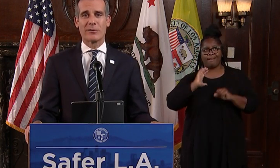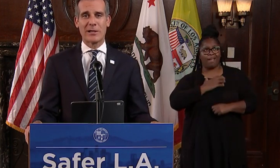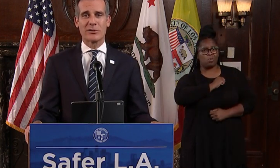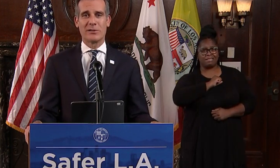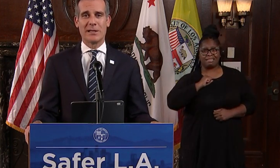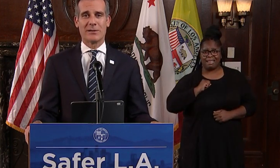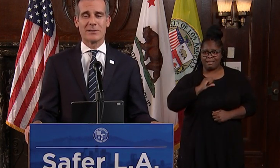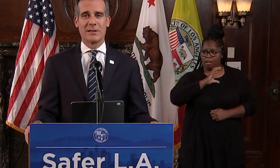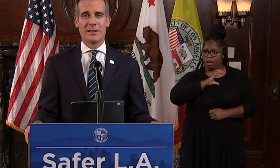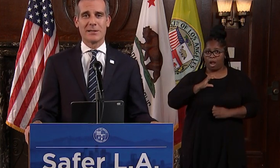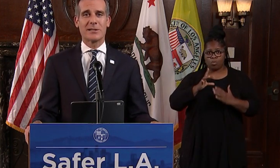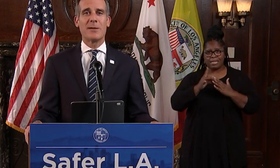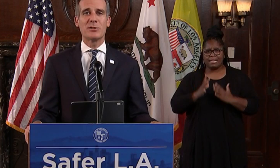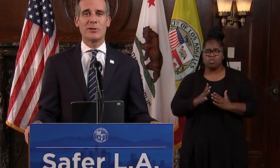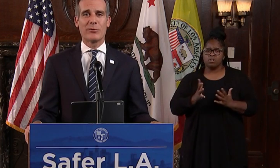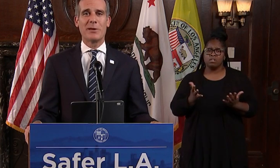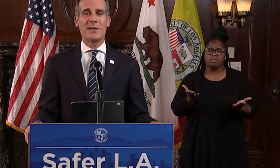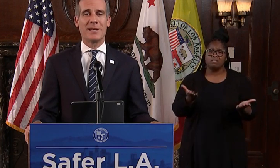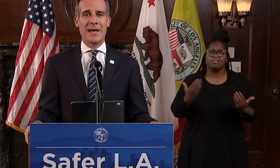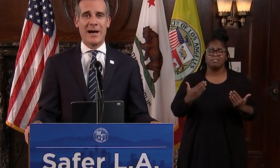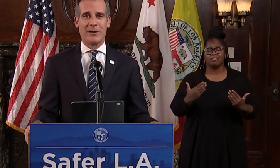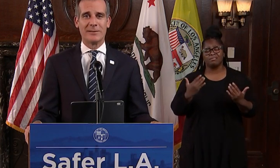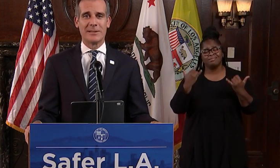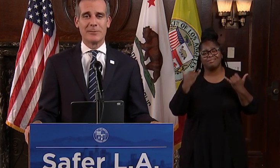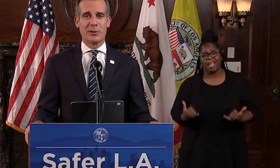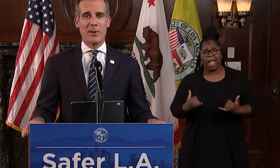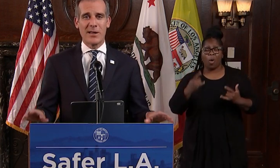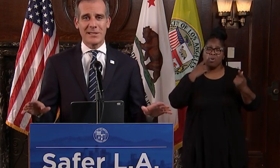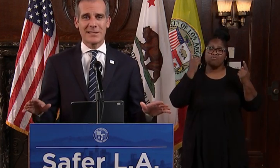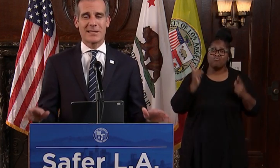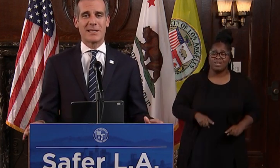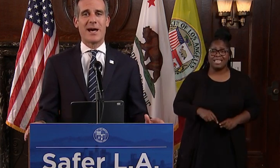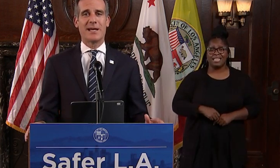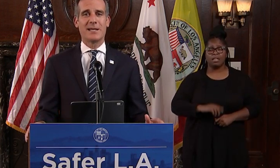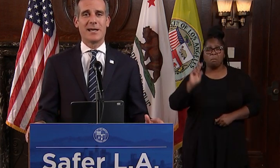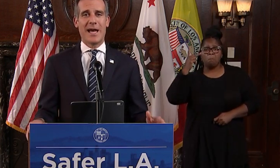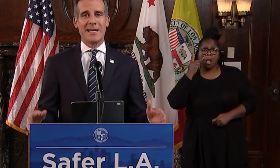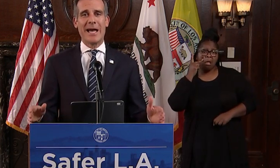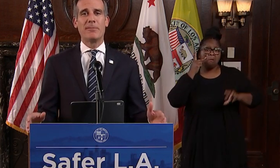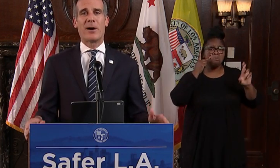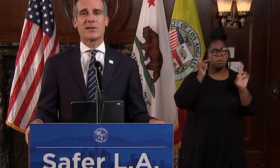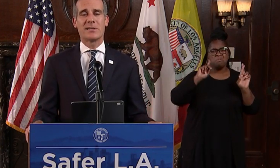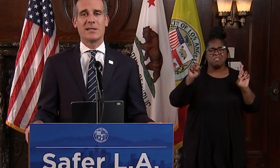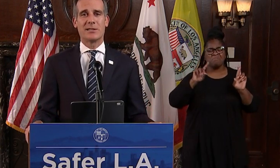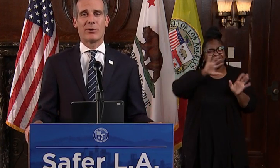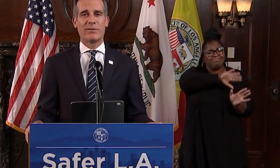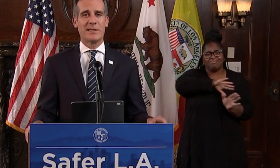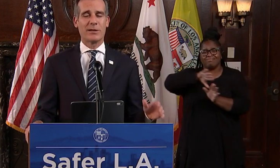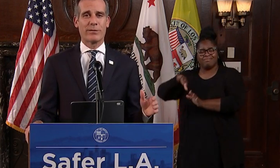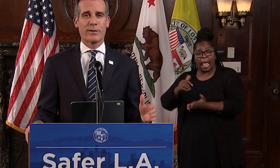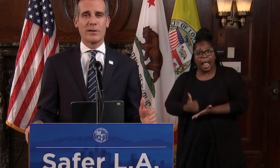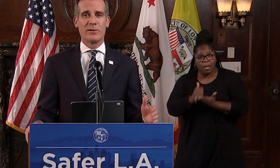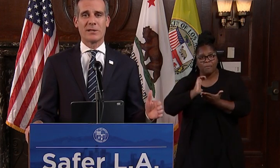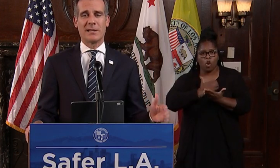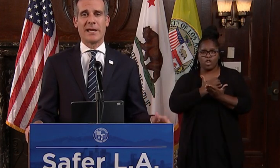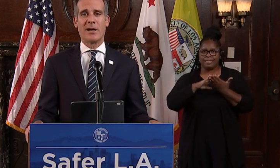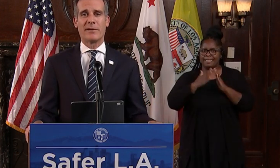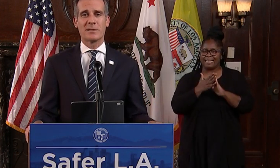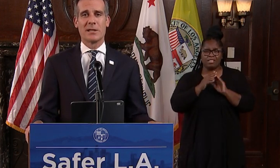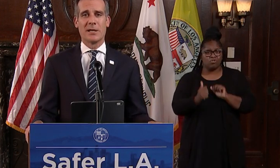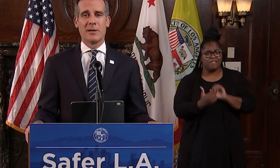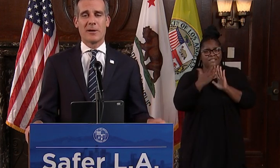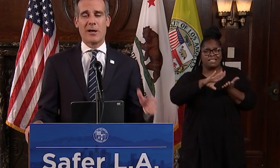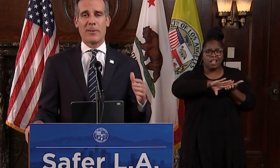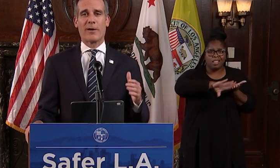urge our congressional leaders to come to an agreement now, put politics aside, and help our cities who are facing furloughs and